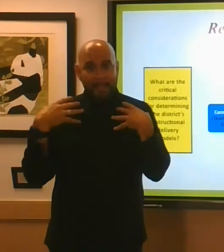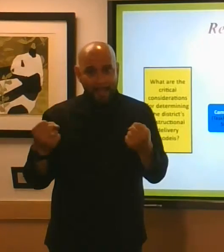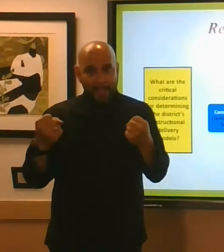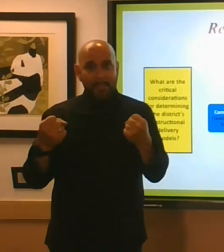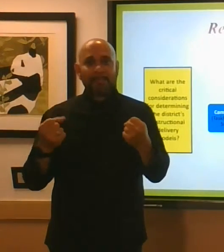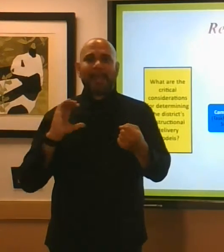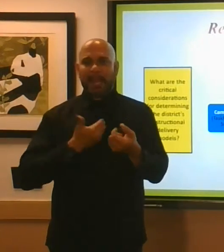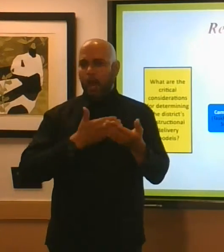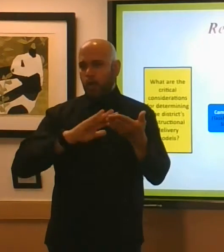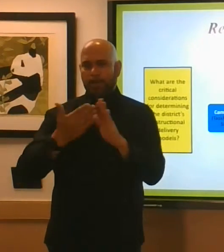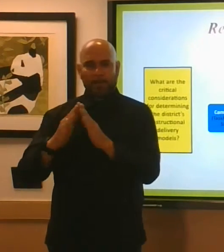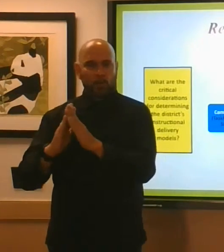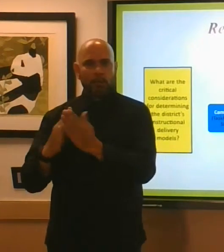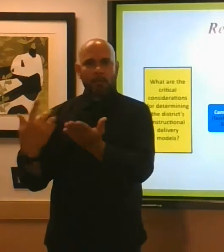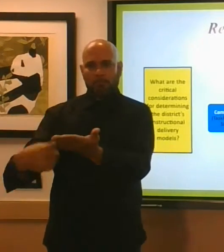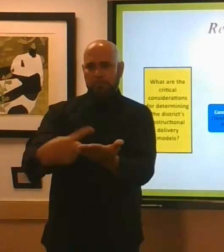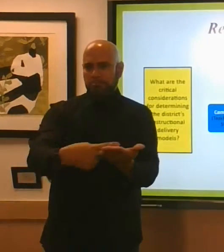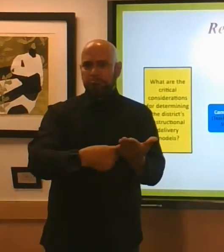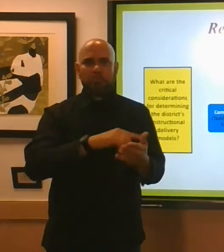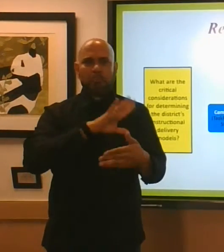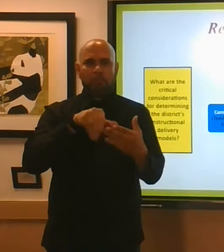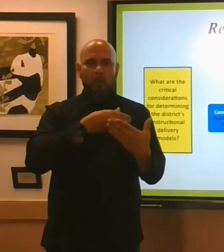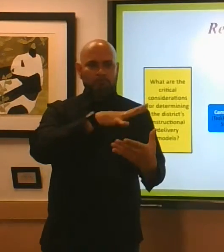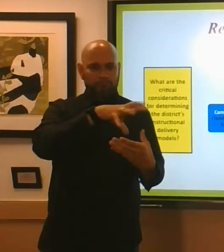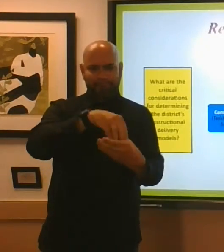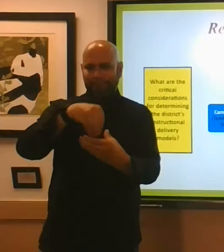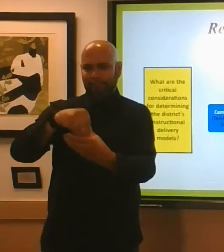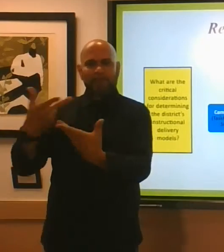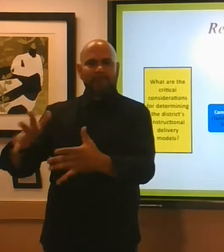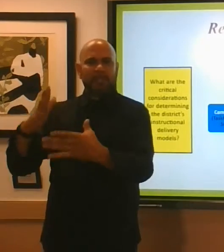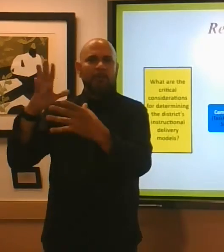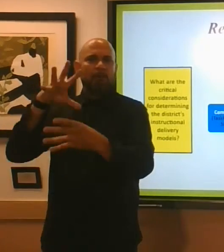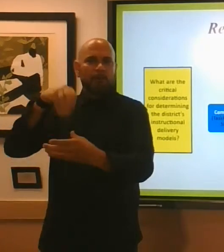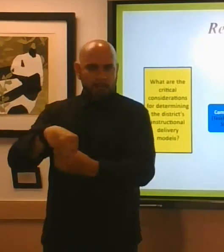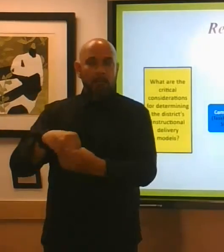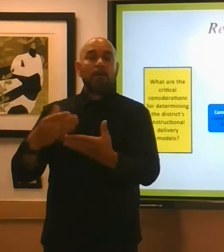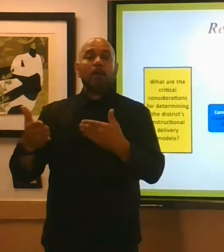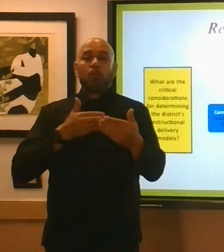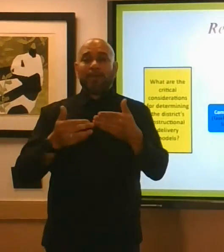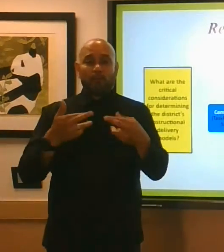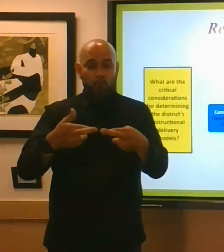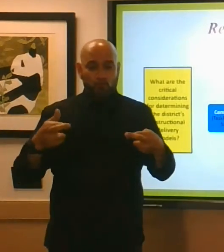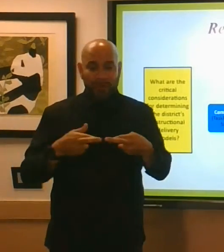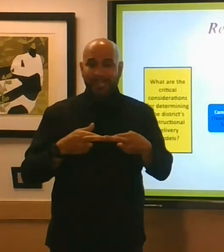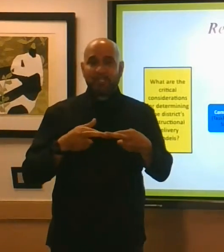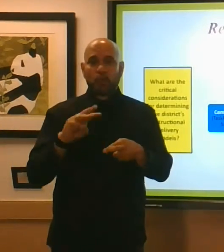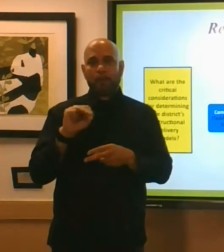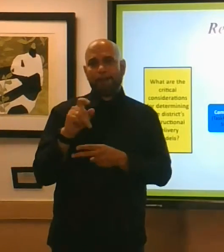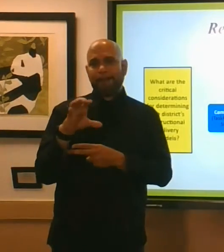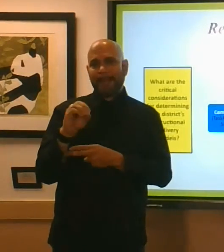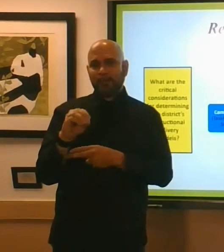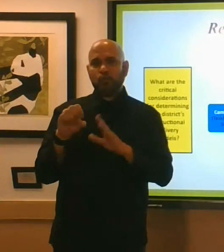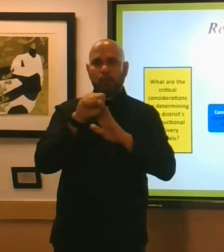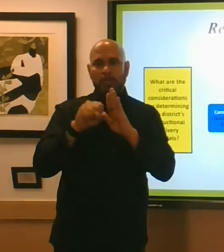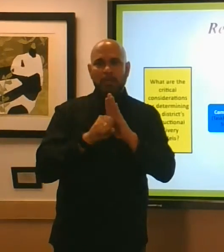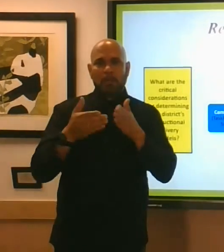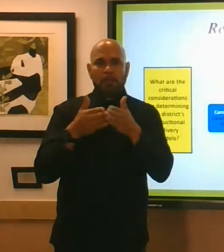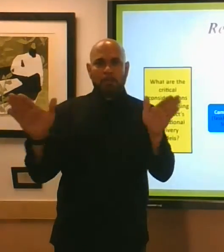community collaboration the various task force that we participated on whether they're a regional metro state or national